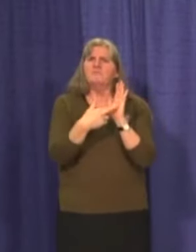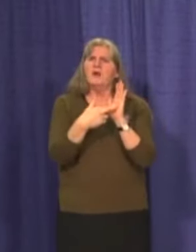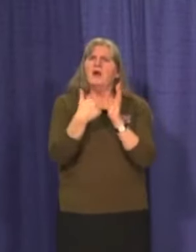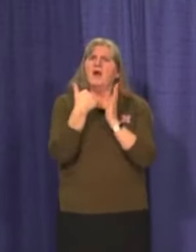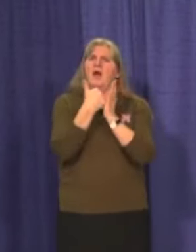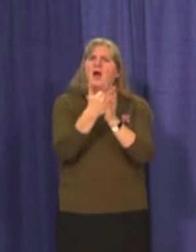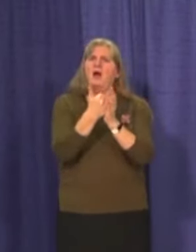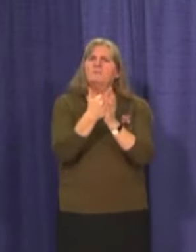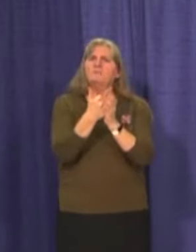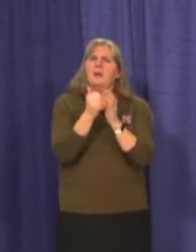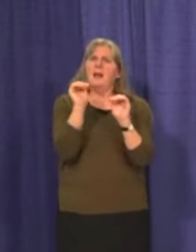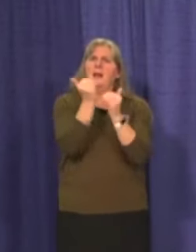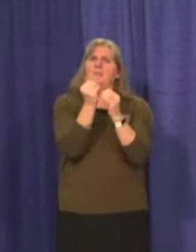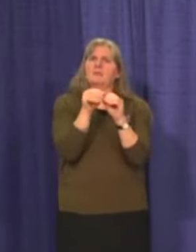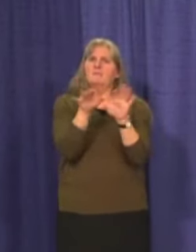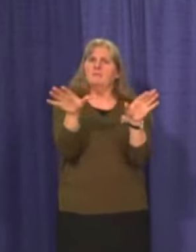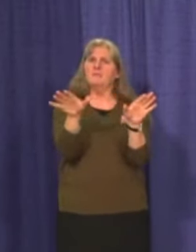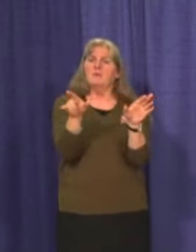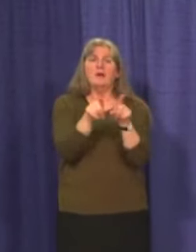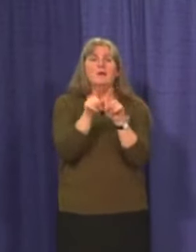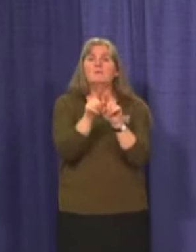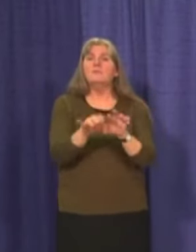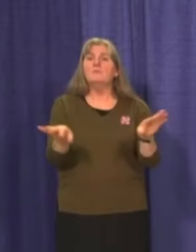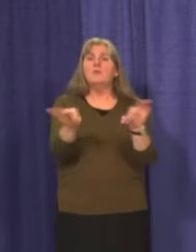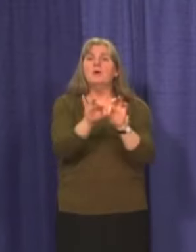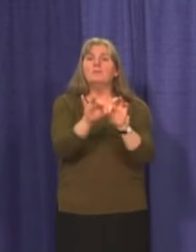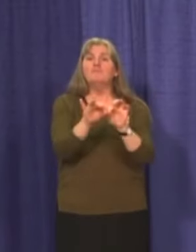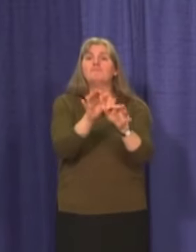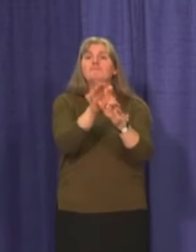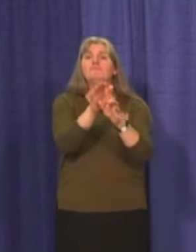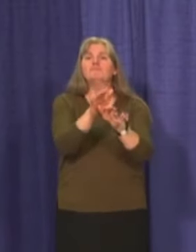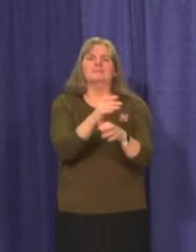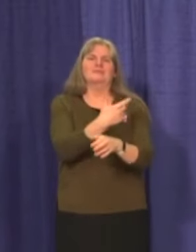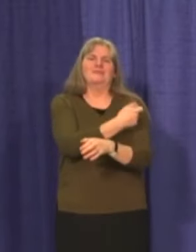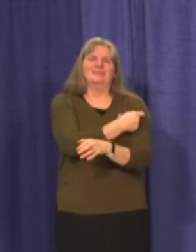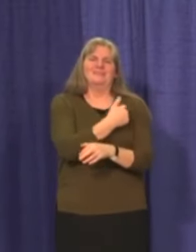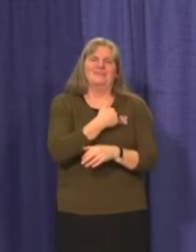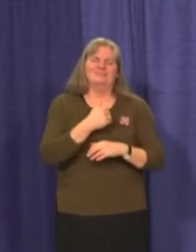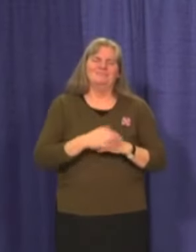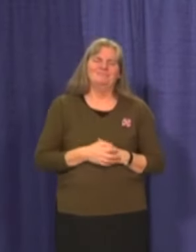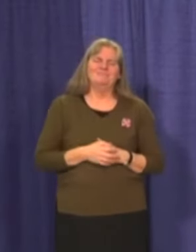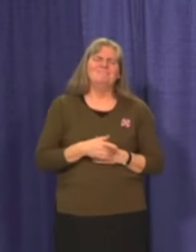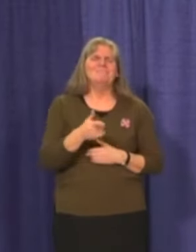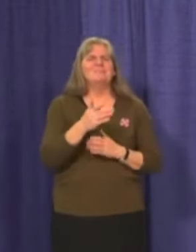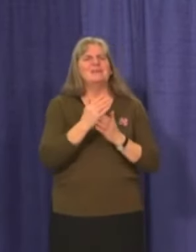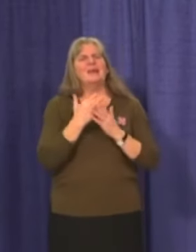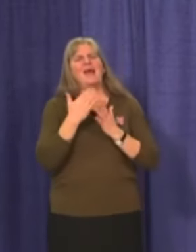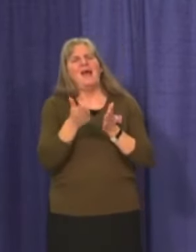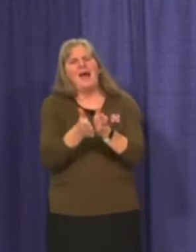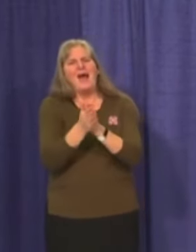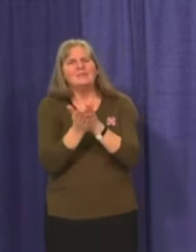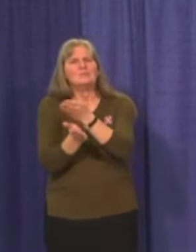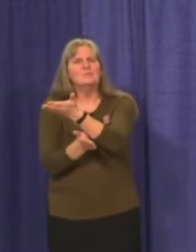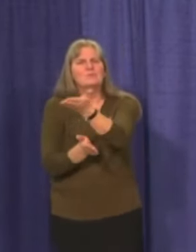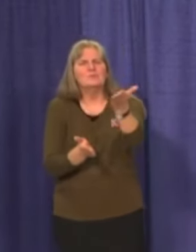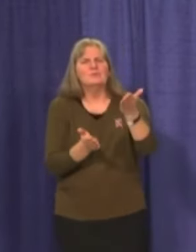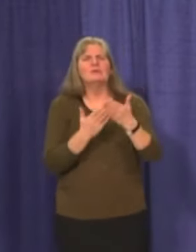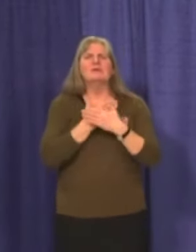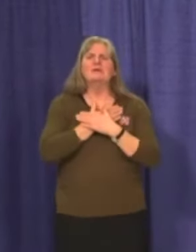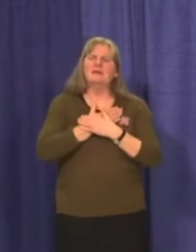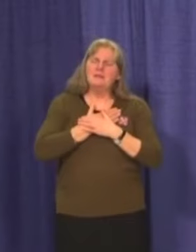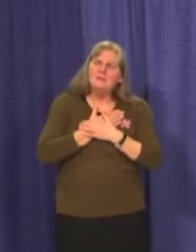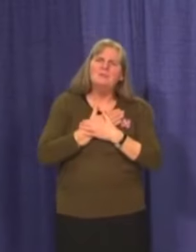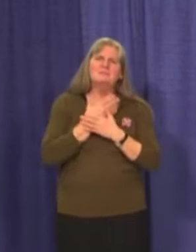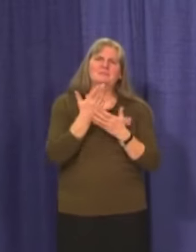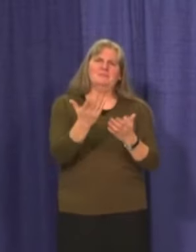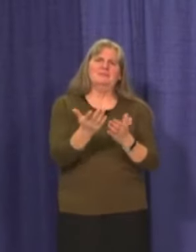exciting of all, we have a vaccine. So this is a plea to hang in there. Let us continue to get the